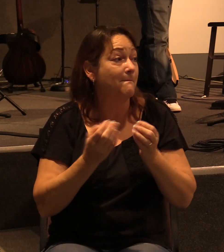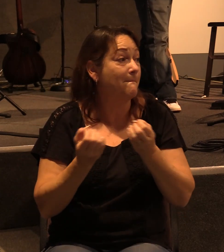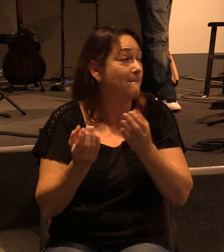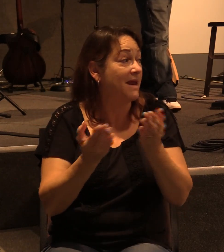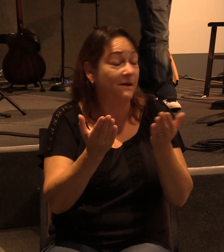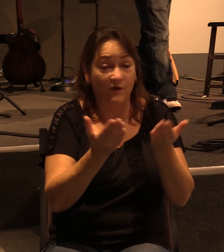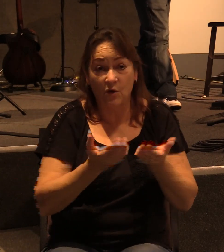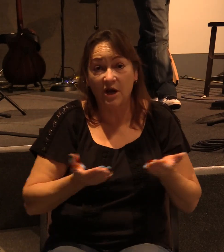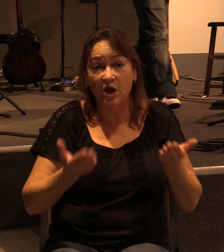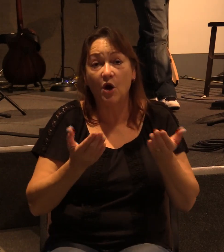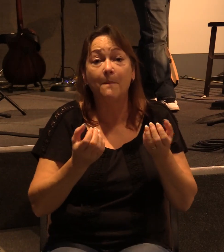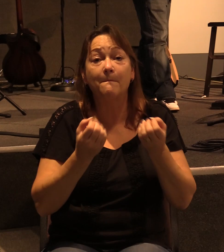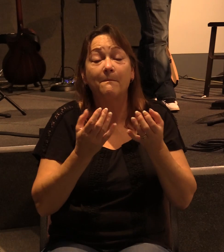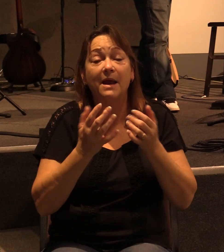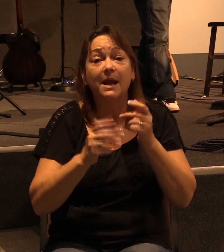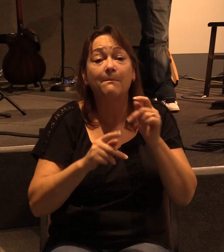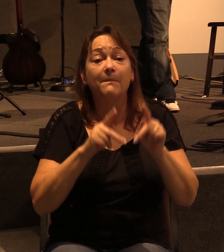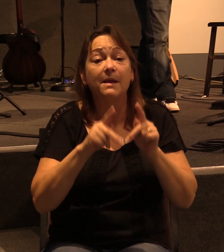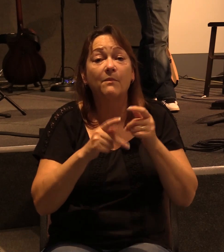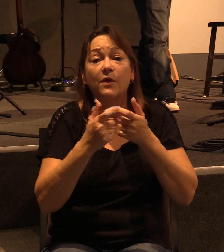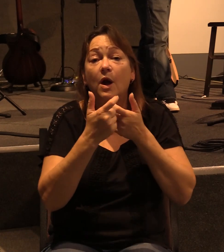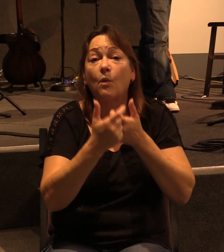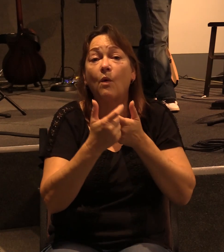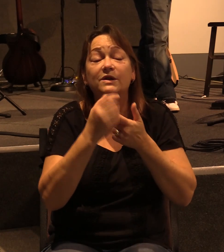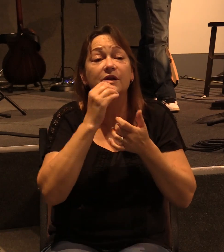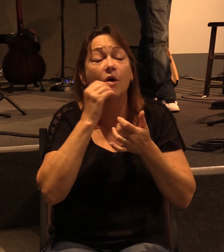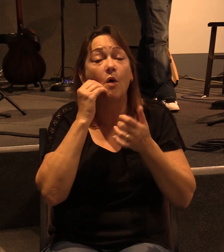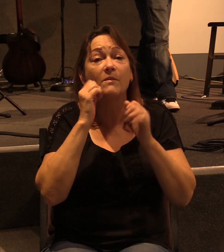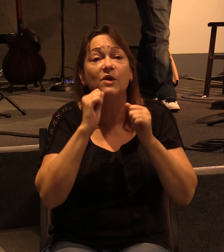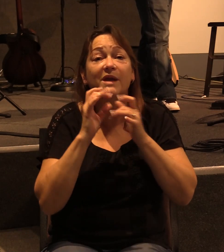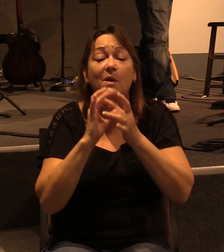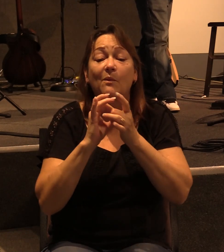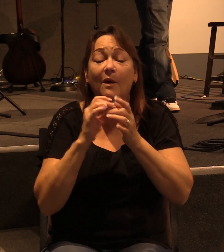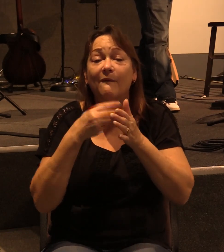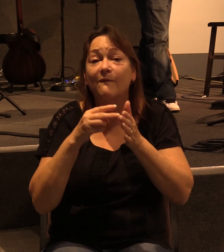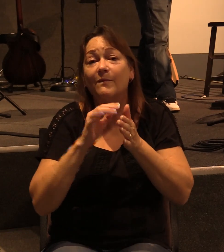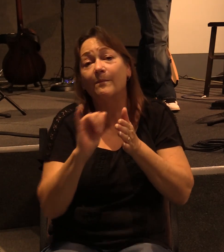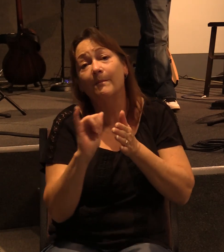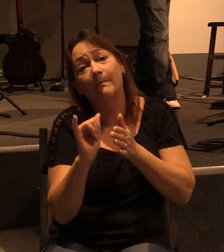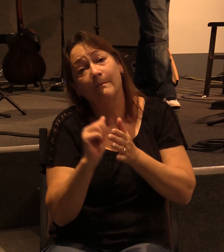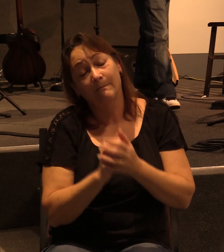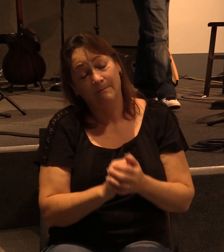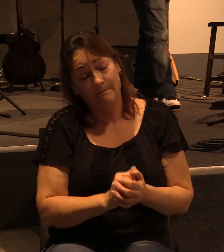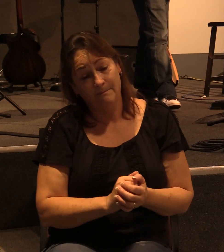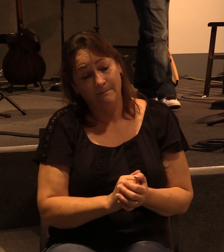and a lot of you watching at home, you can relate to these verses as well.